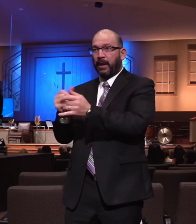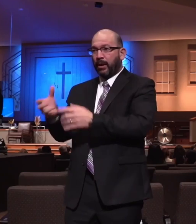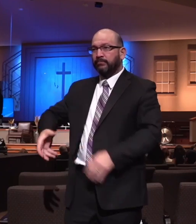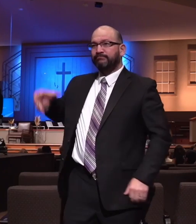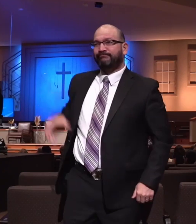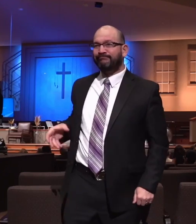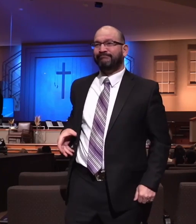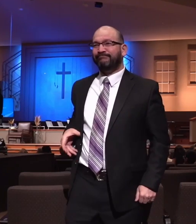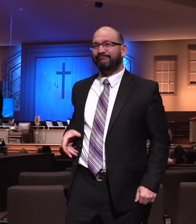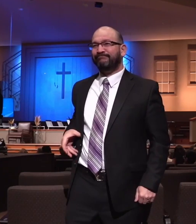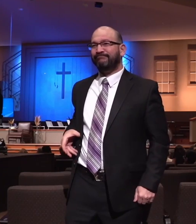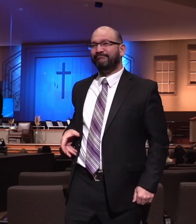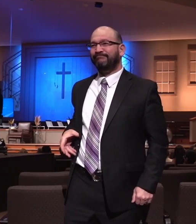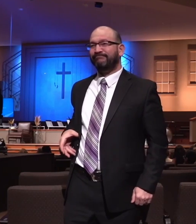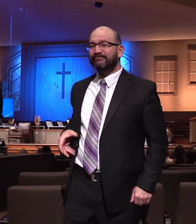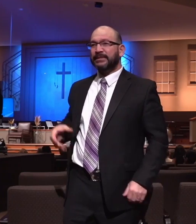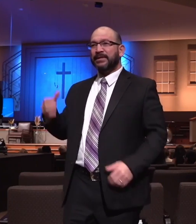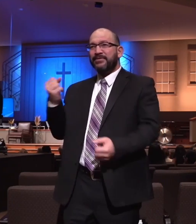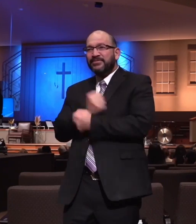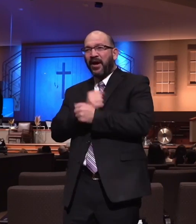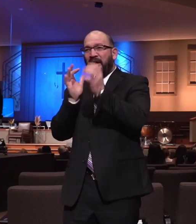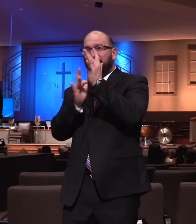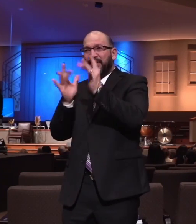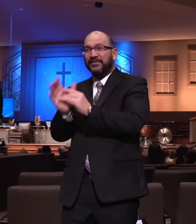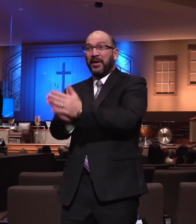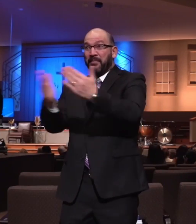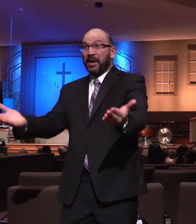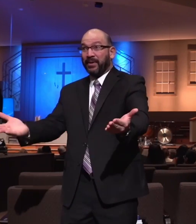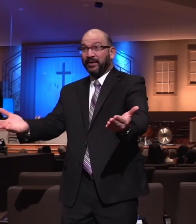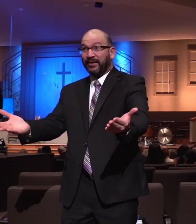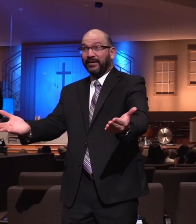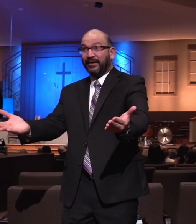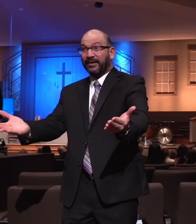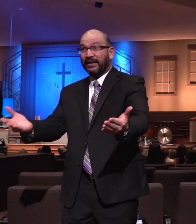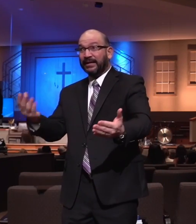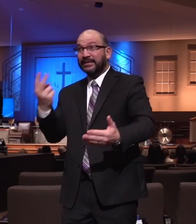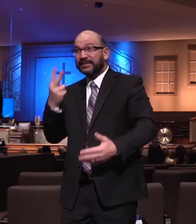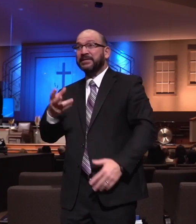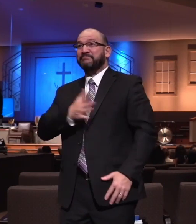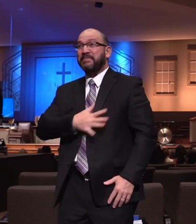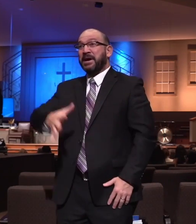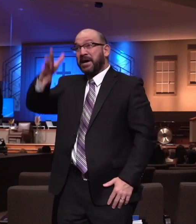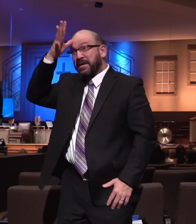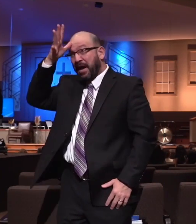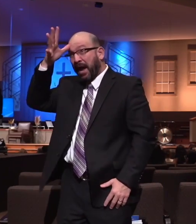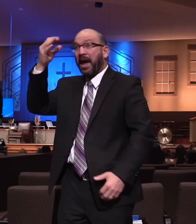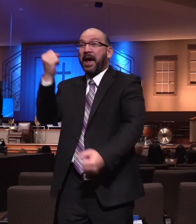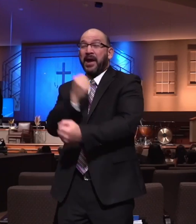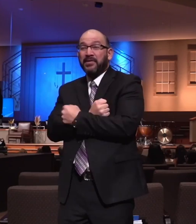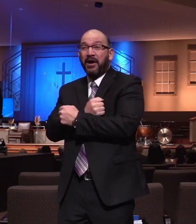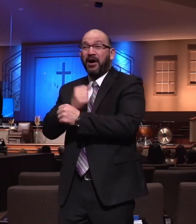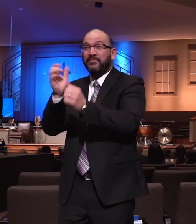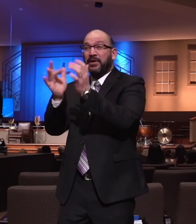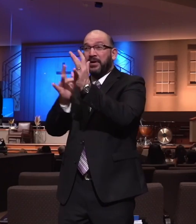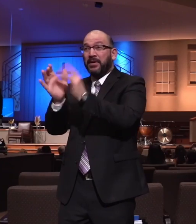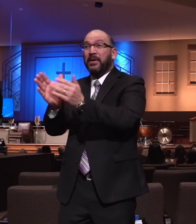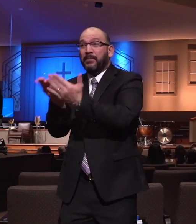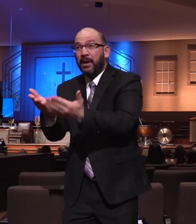They need to see that you love this book. They need to see that pastor's saying something. You're looking and you're studying and maybe you're taking it home and they